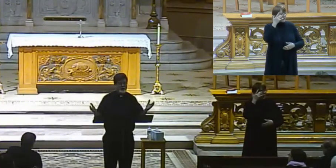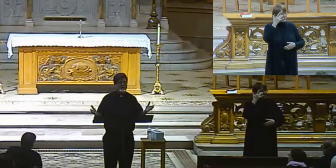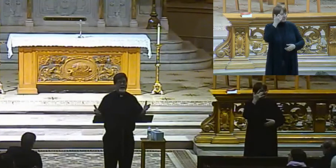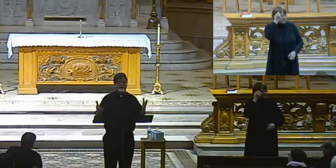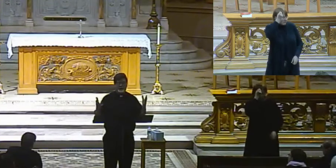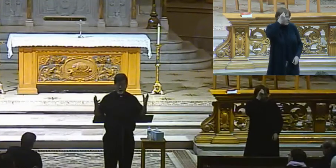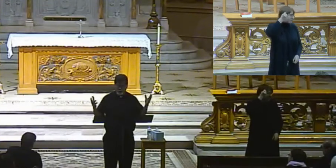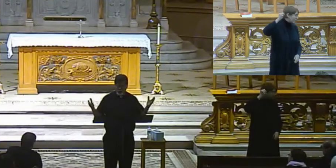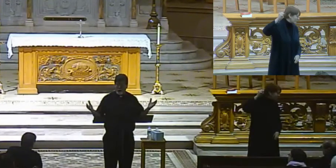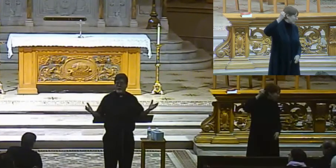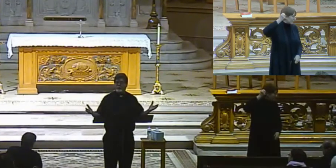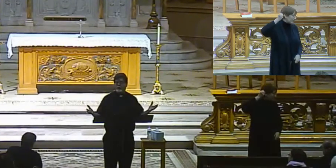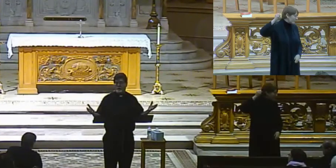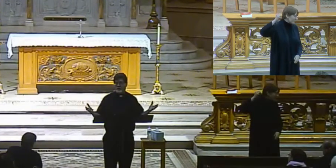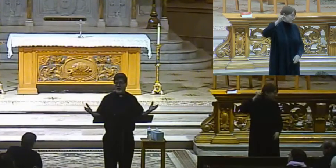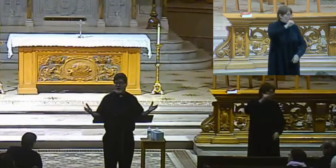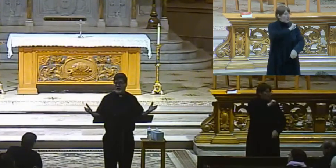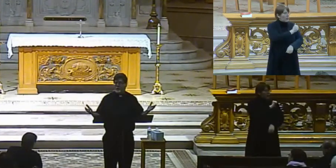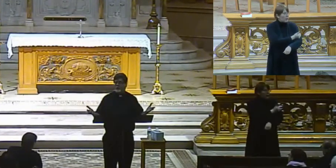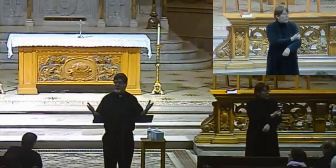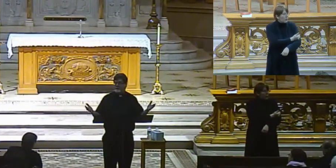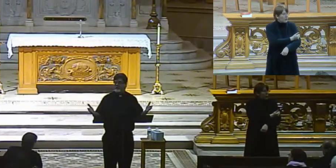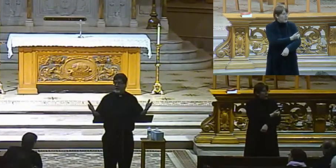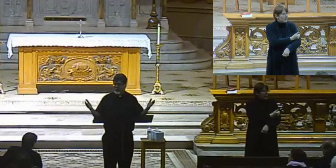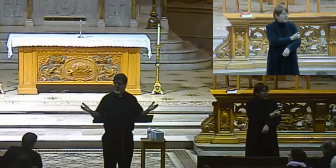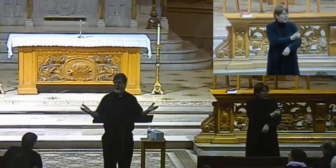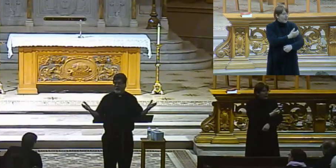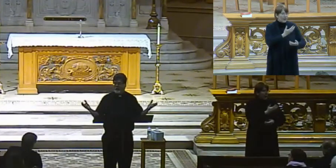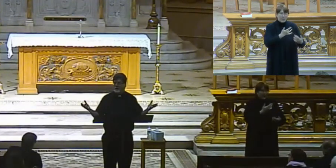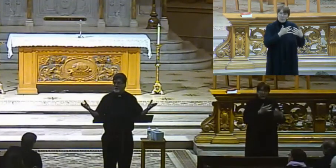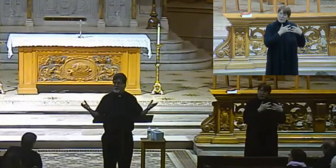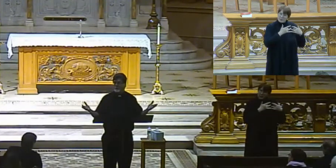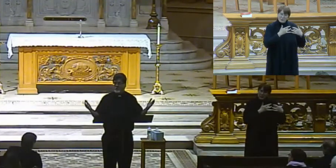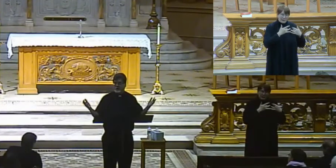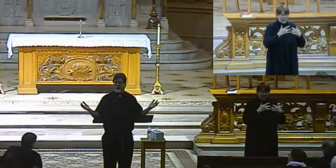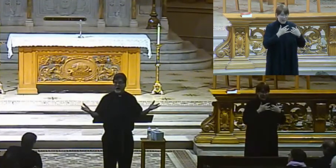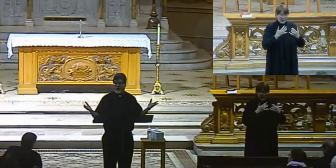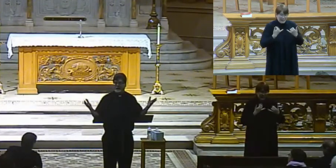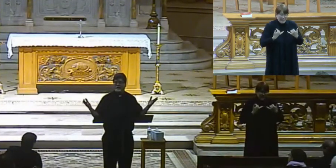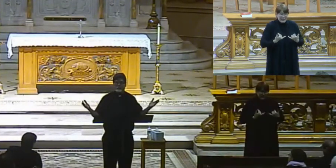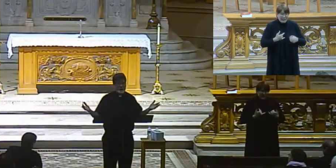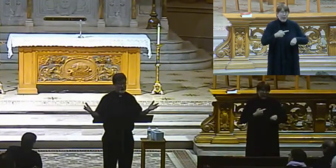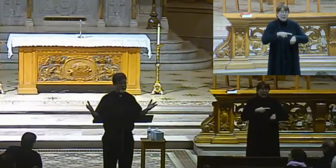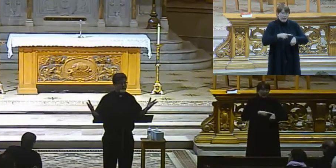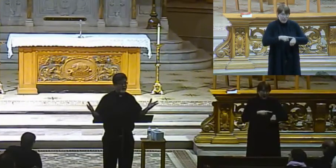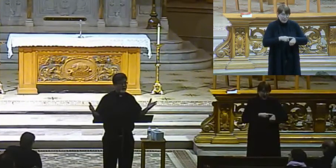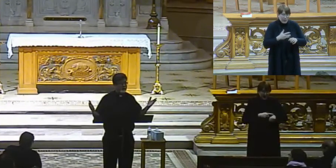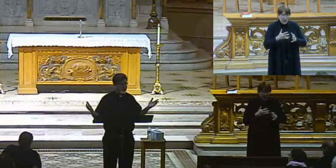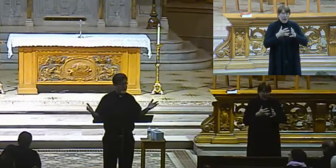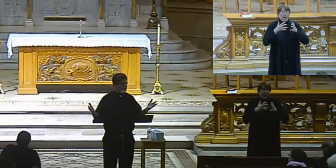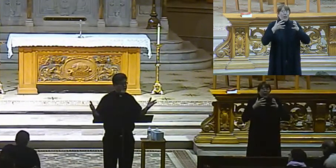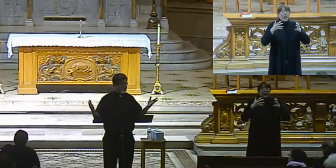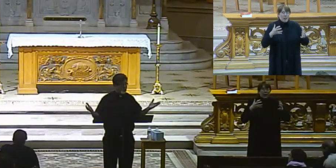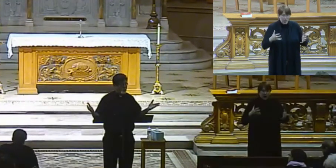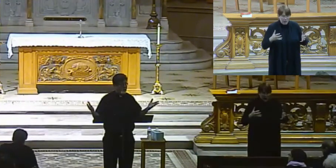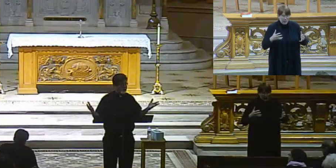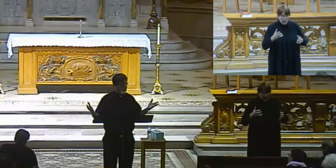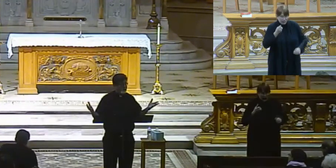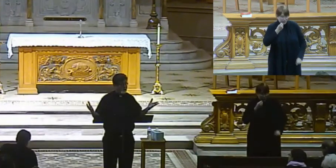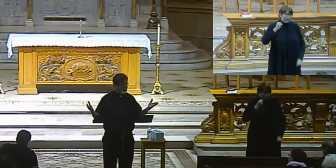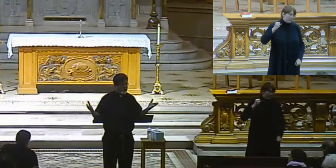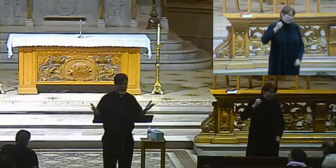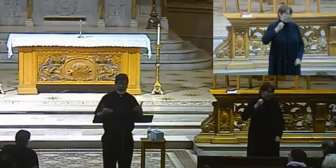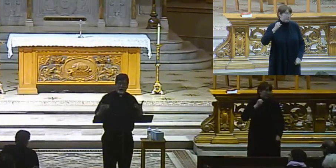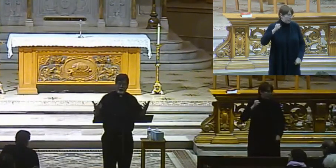rebelliousness against authority. Now, we live in an era in which there's a lot of rebelliousness against authority,